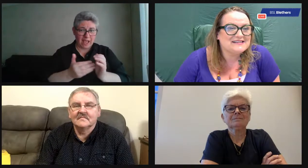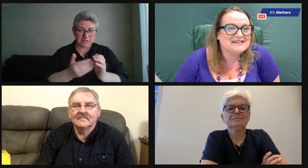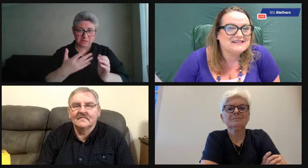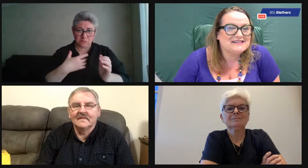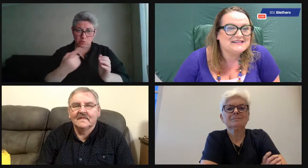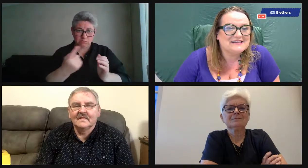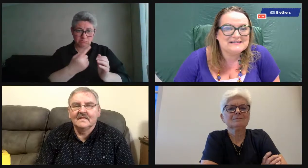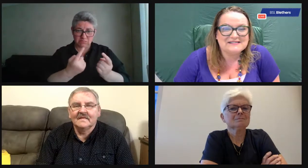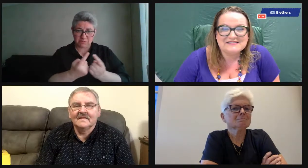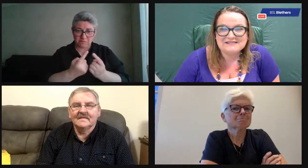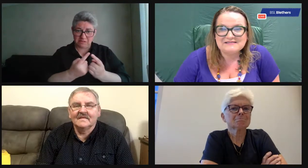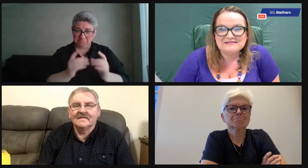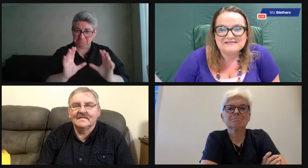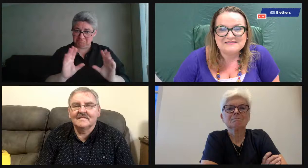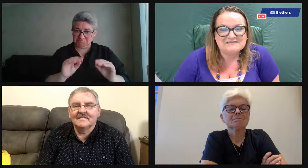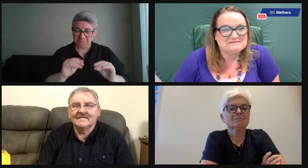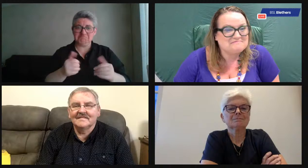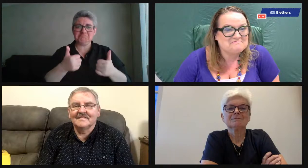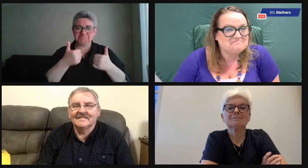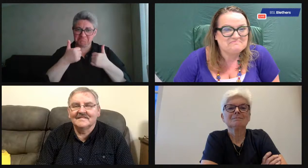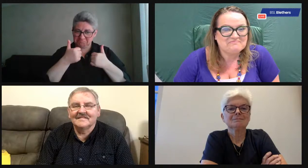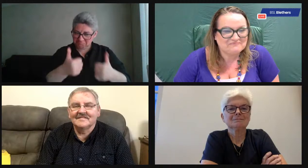contribute any last words about volunteering?